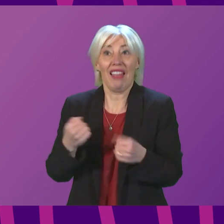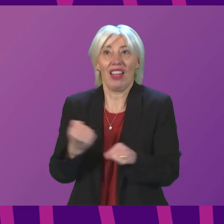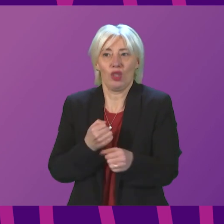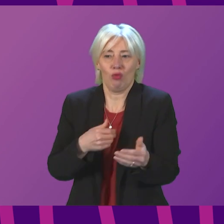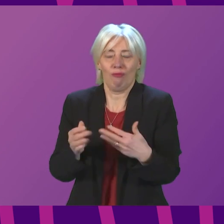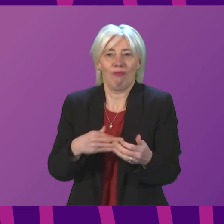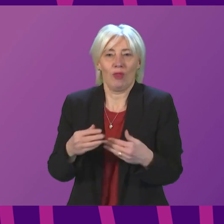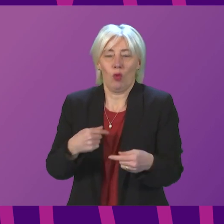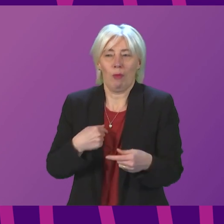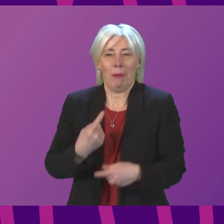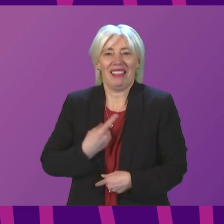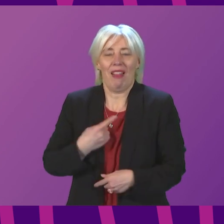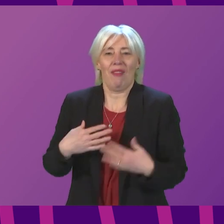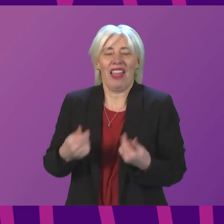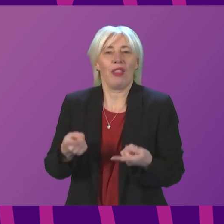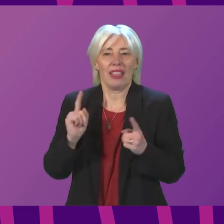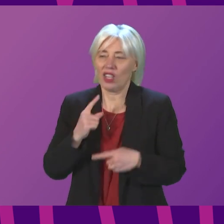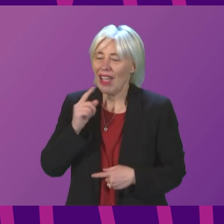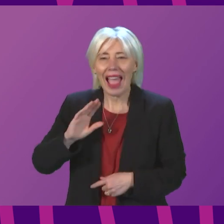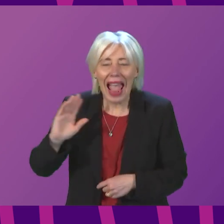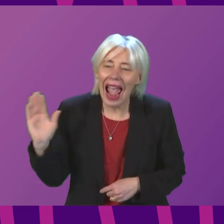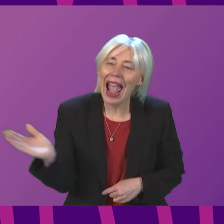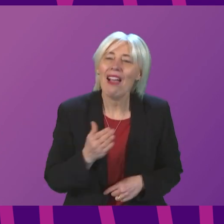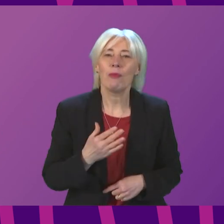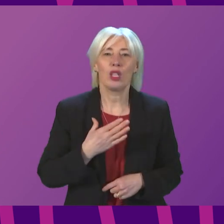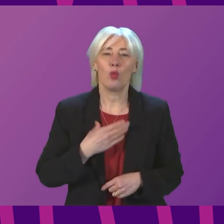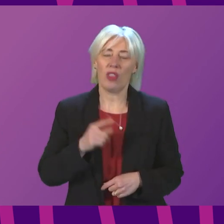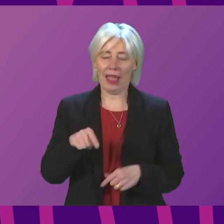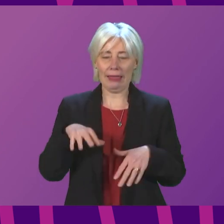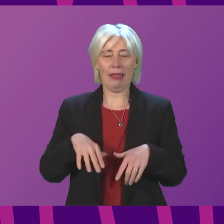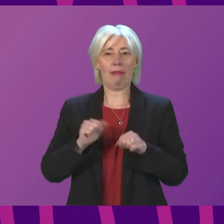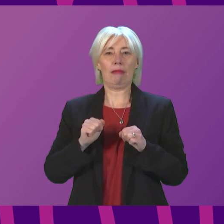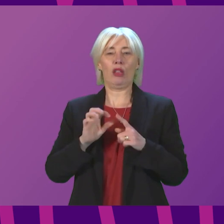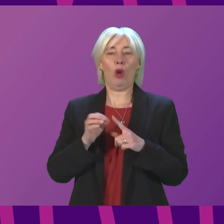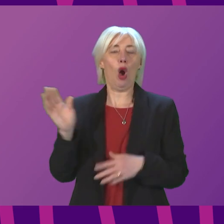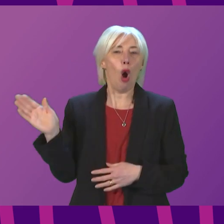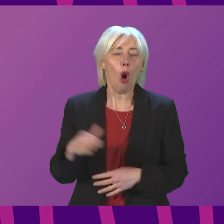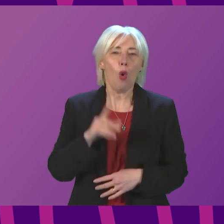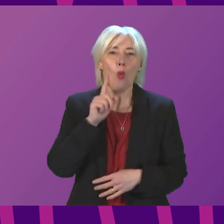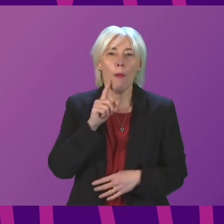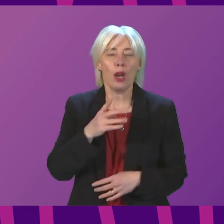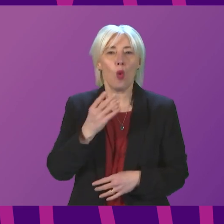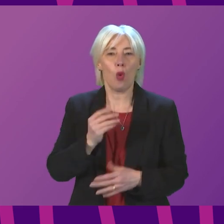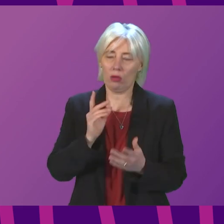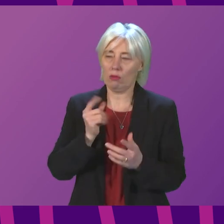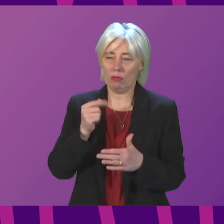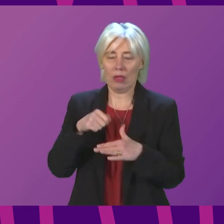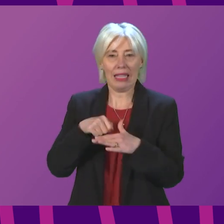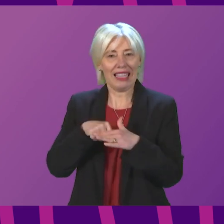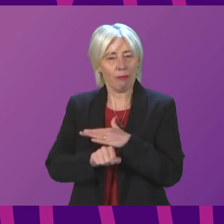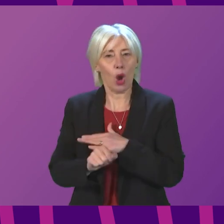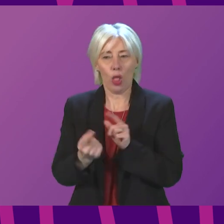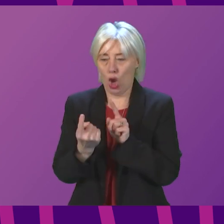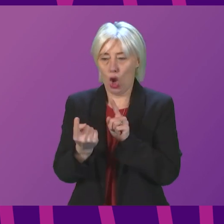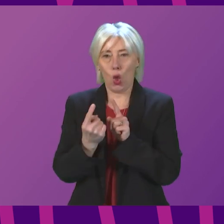was Health Secretary. Everybody wants, and this is the starting point, every woman to be able to give birth as close to